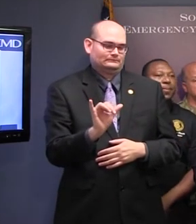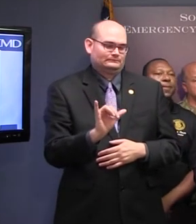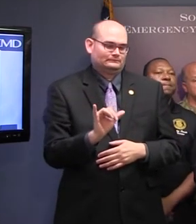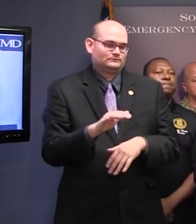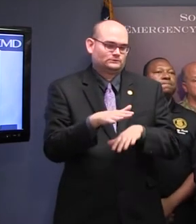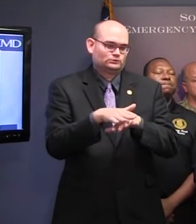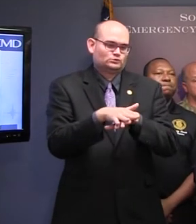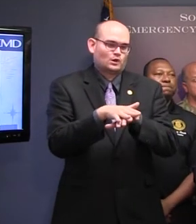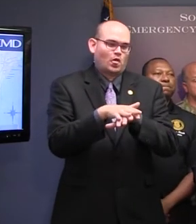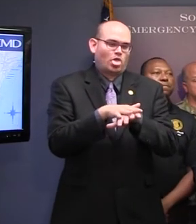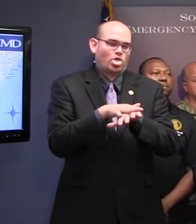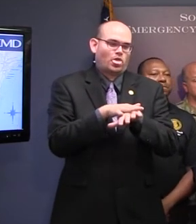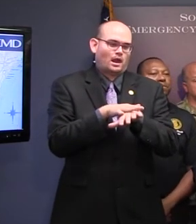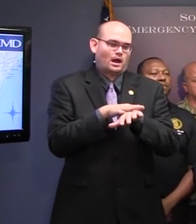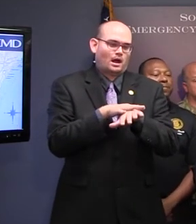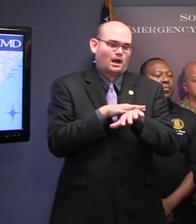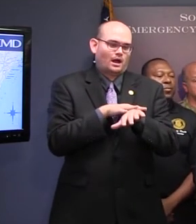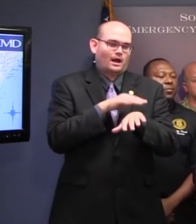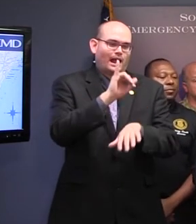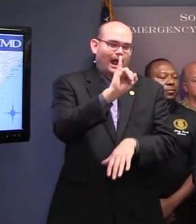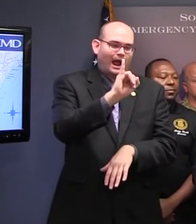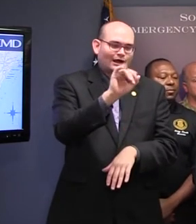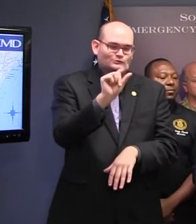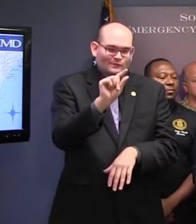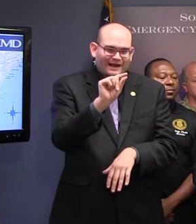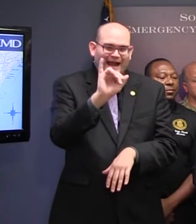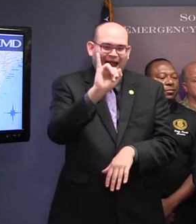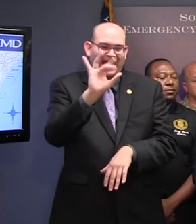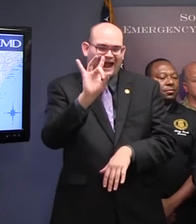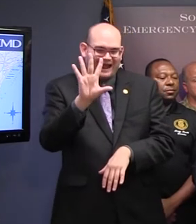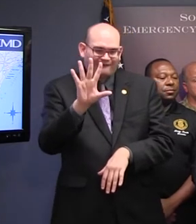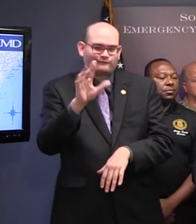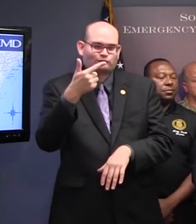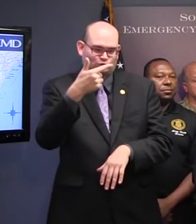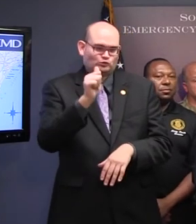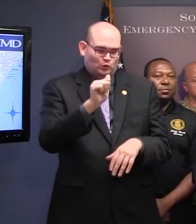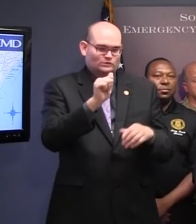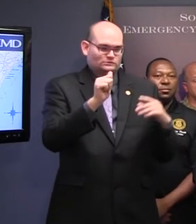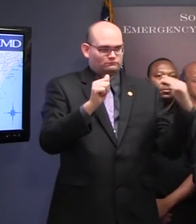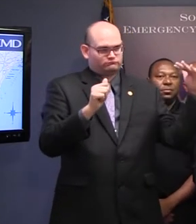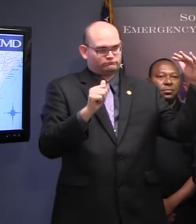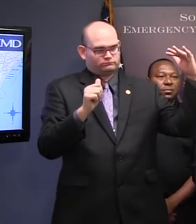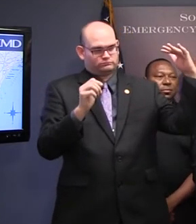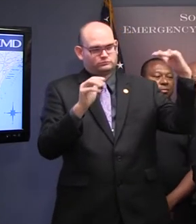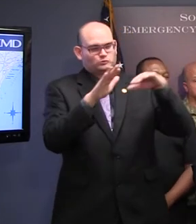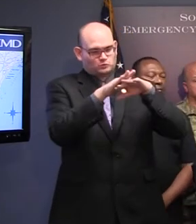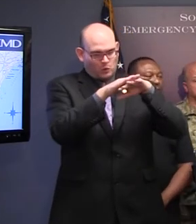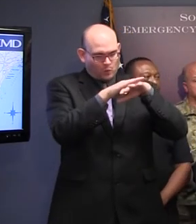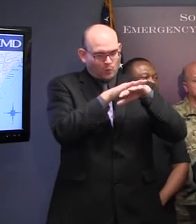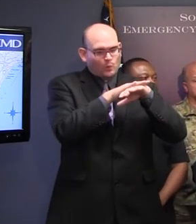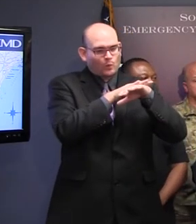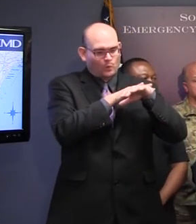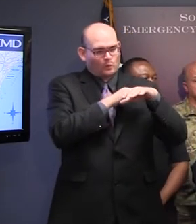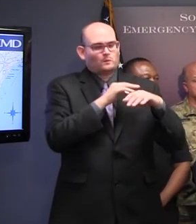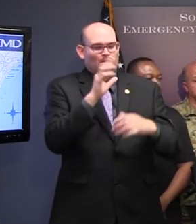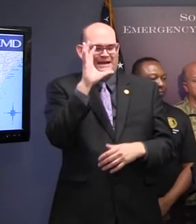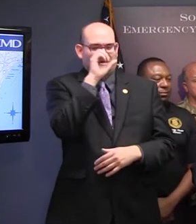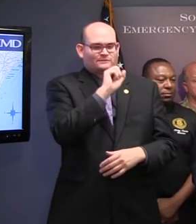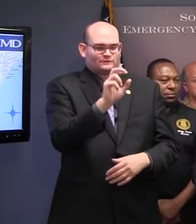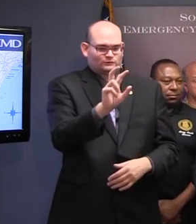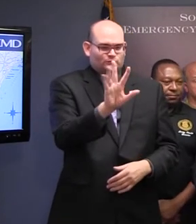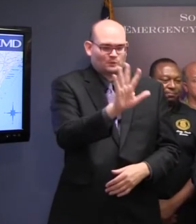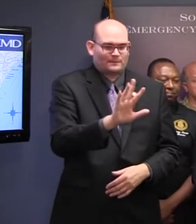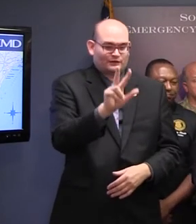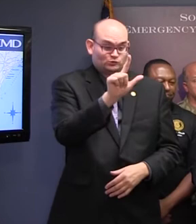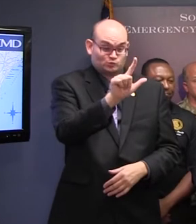-85 corridors coming in, again, from the Georgia area. We've estimated that approximately 27,000 additional vehicles have entered